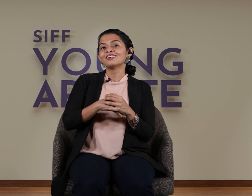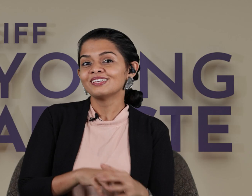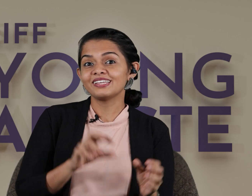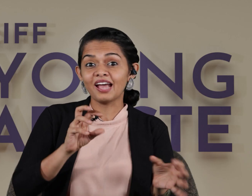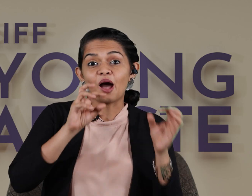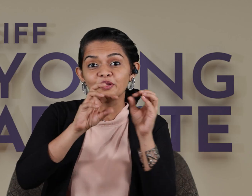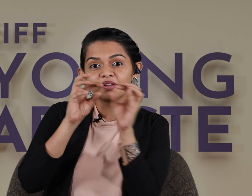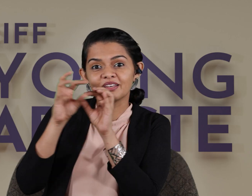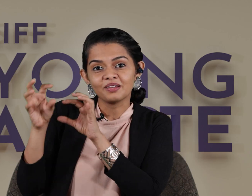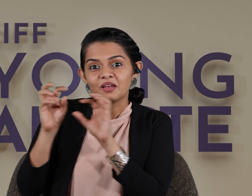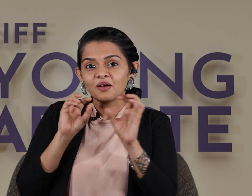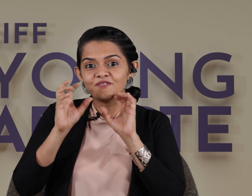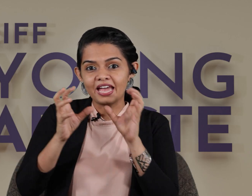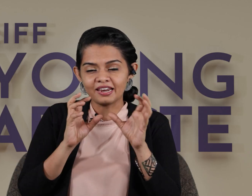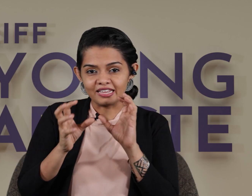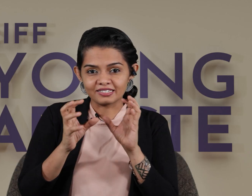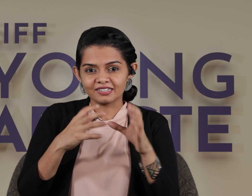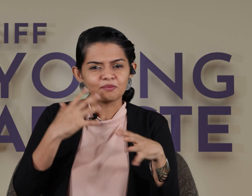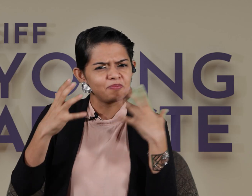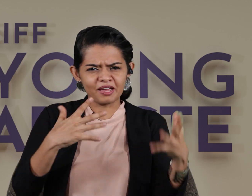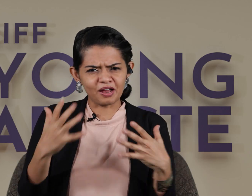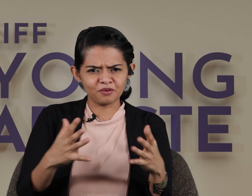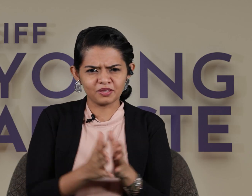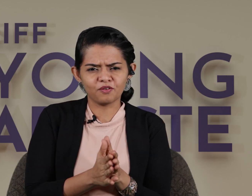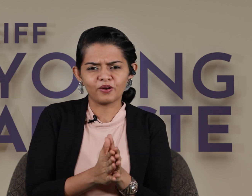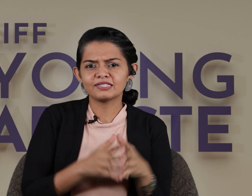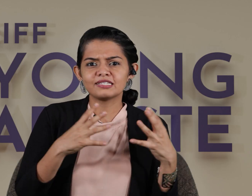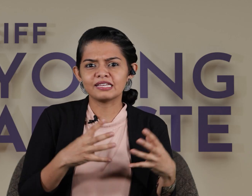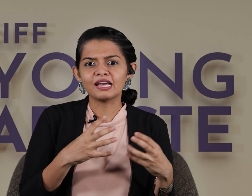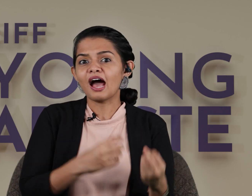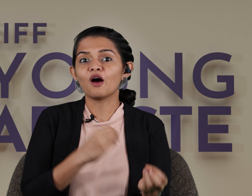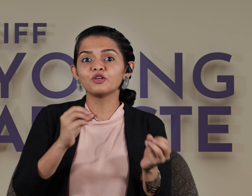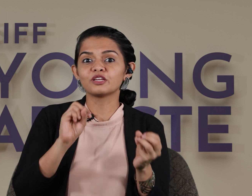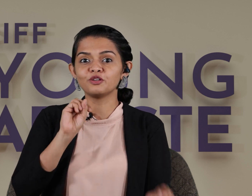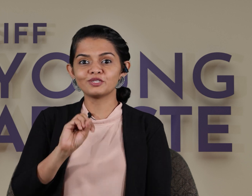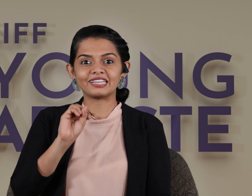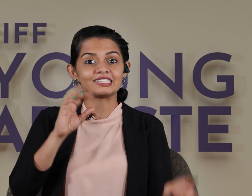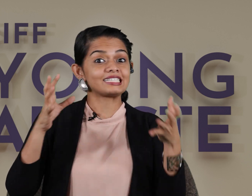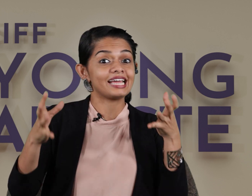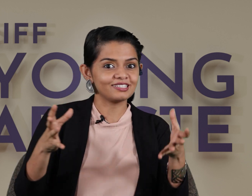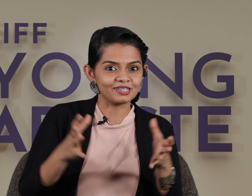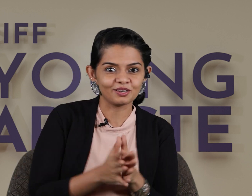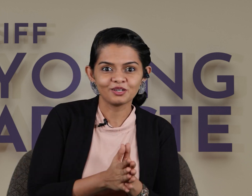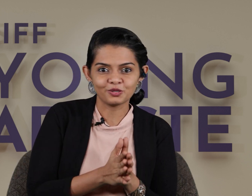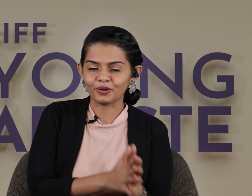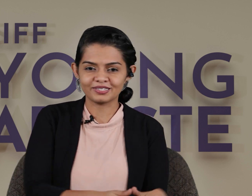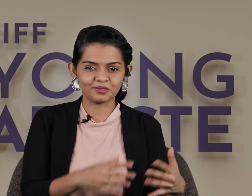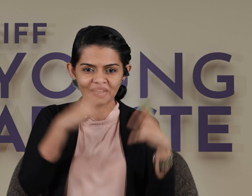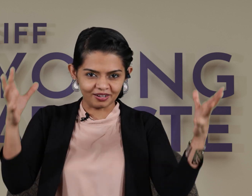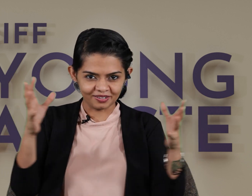see how you can vary it play around with your voice and see how you can use it as a stylistic choice to color